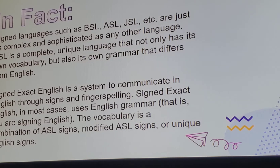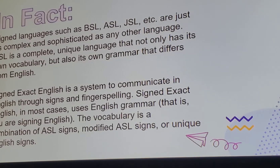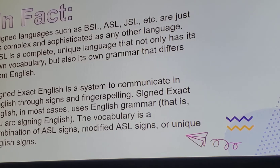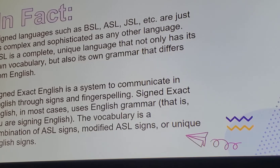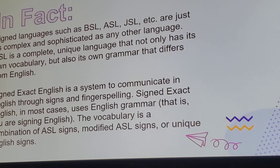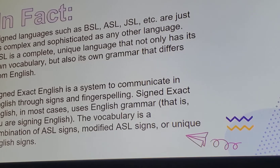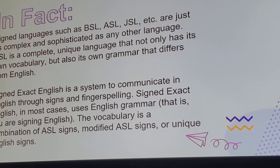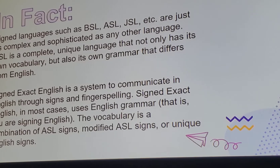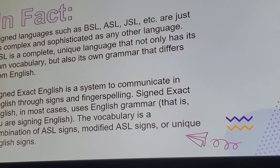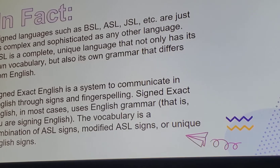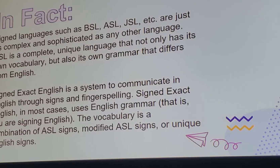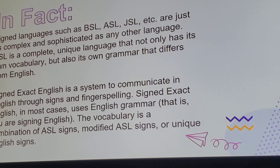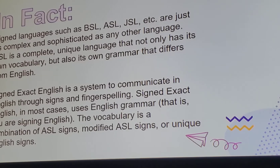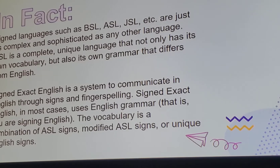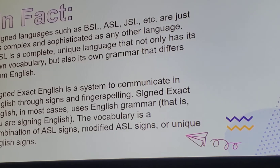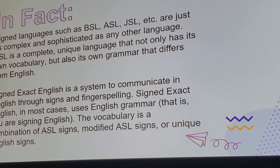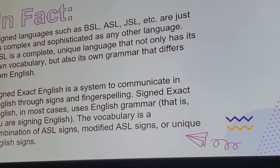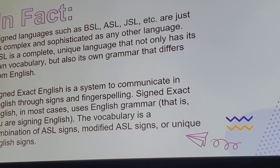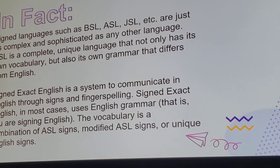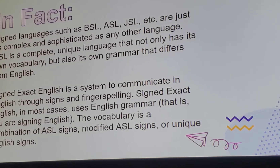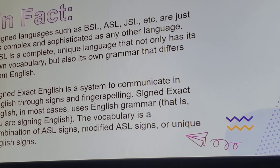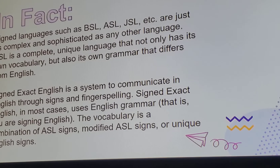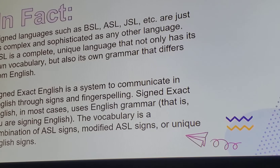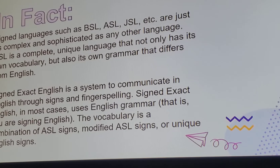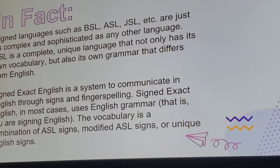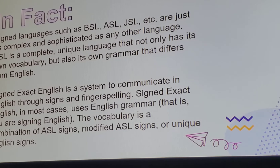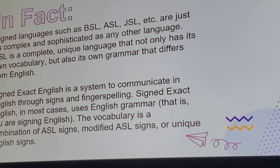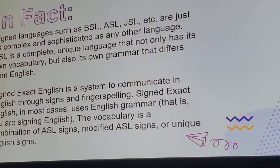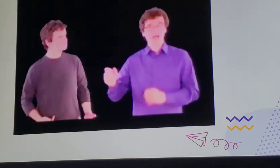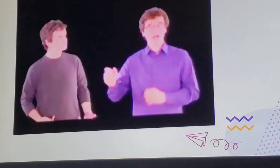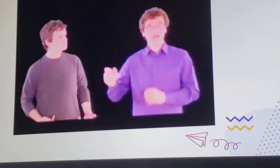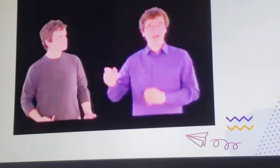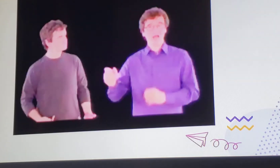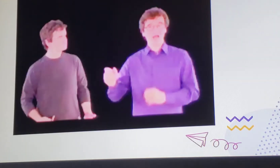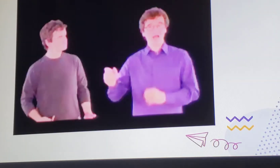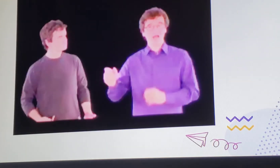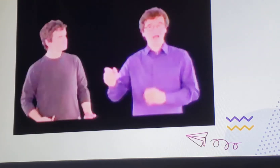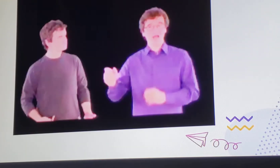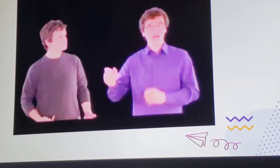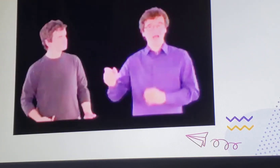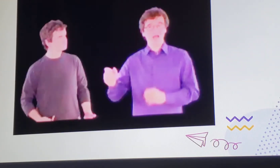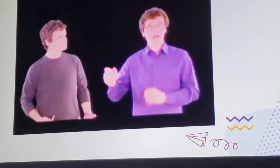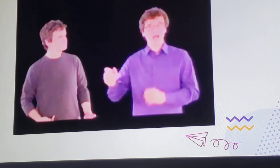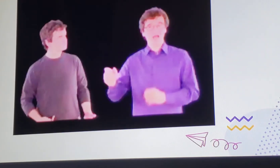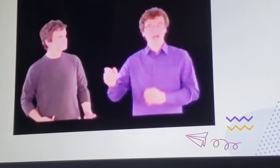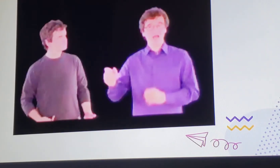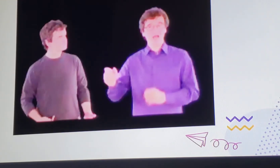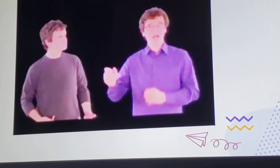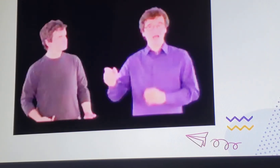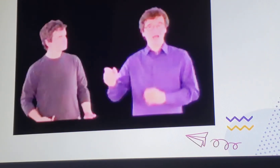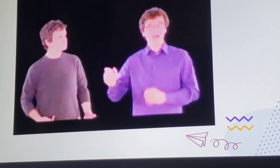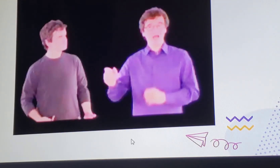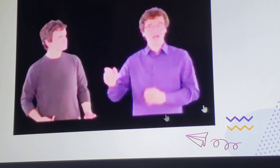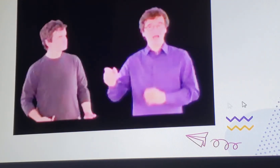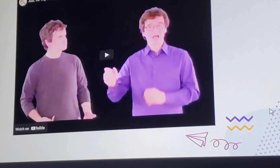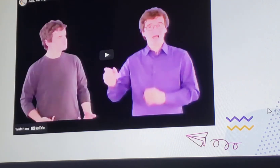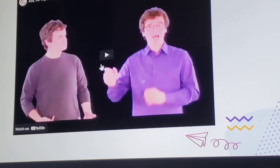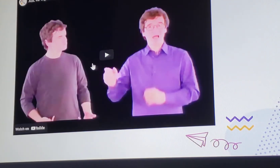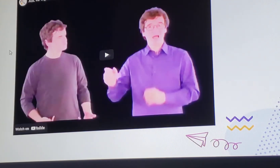call, Signed Exact English. So I just have a little video, quick video to kind of demonstrate this. So the